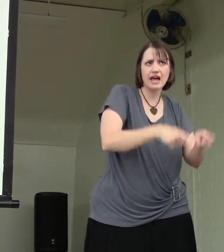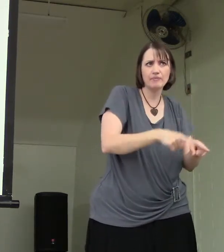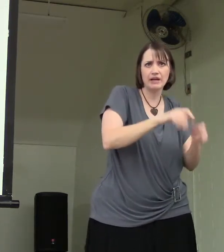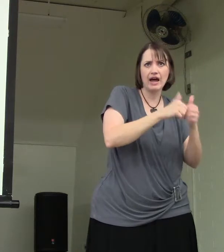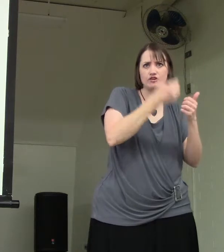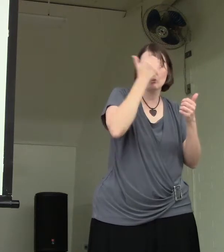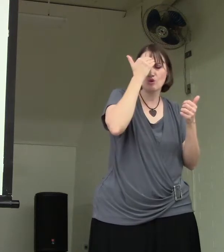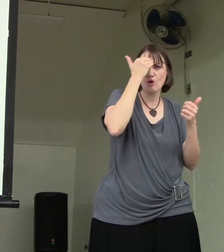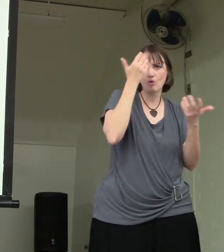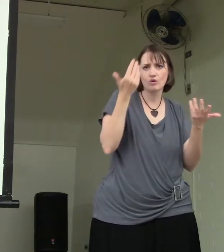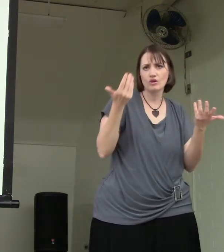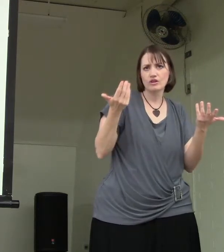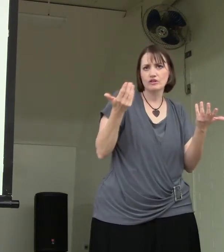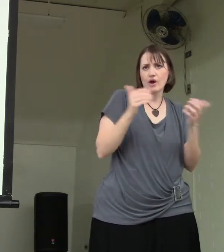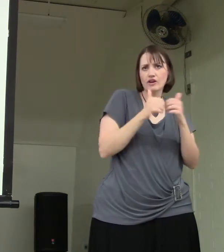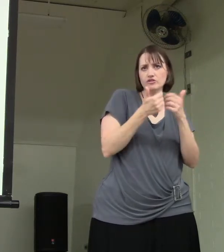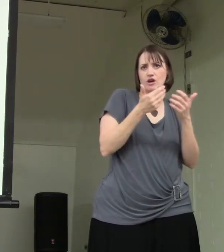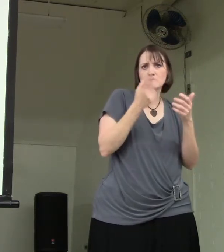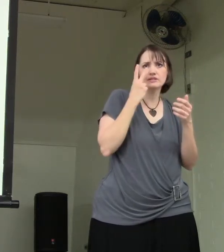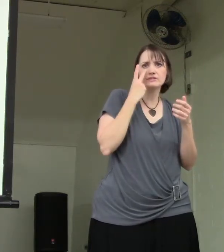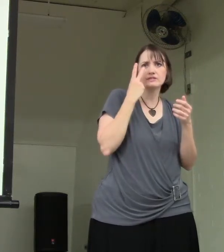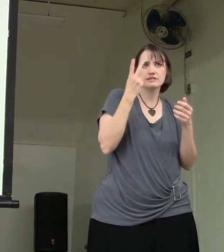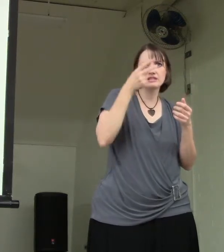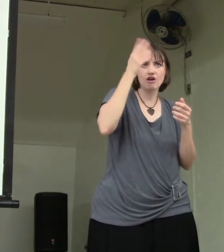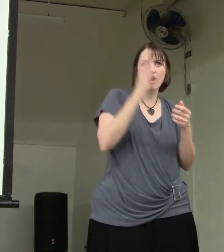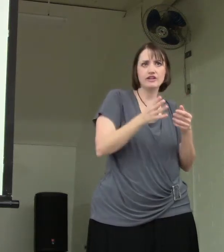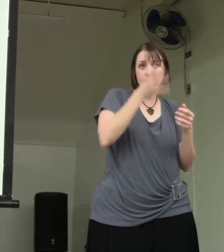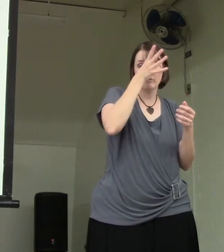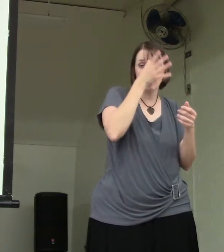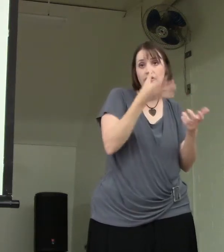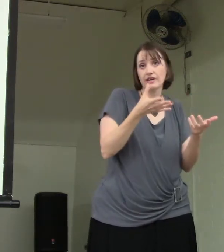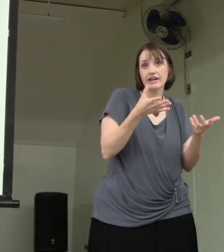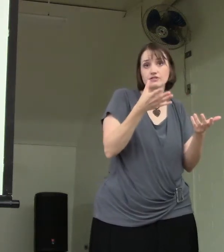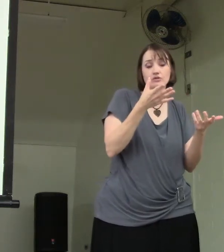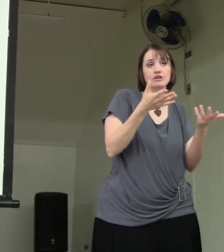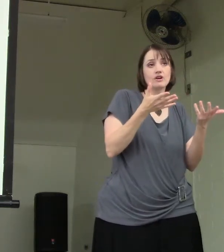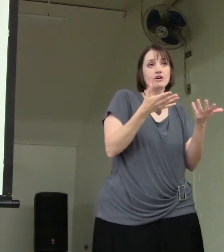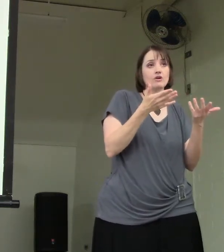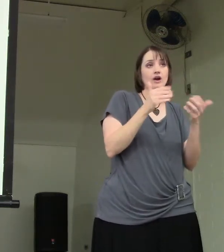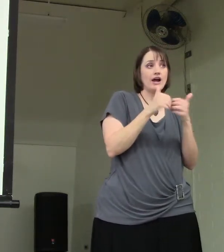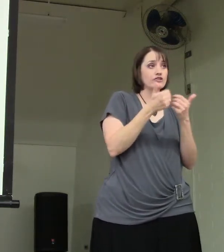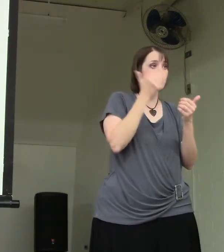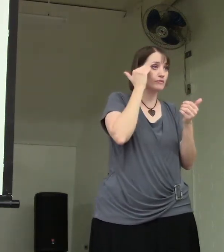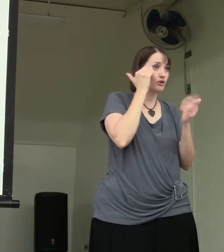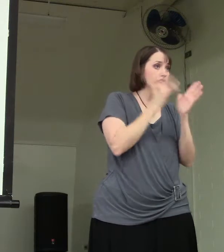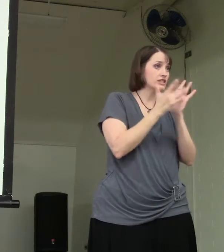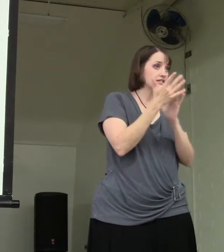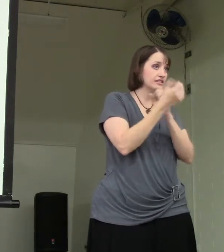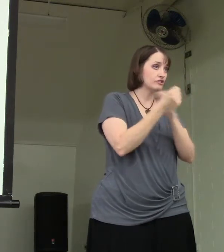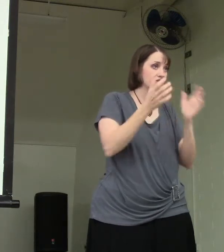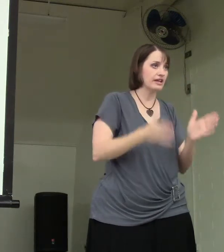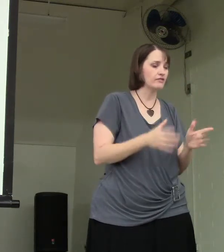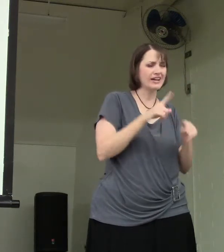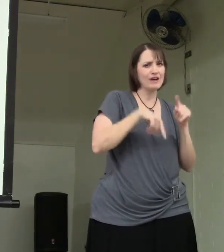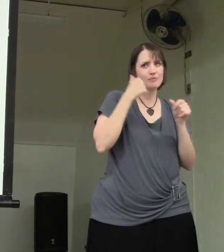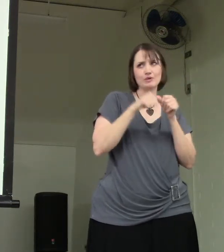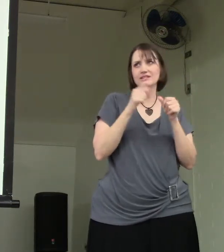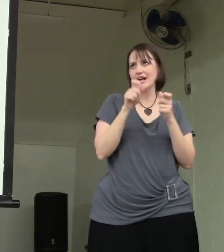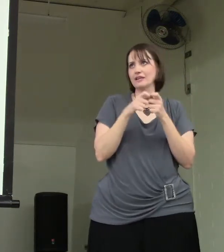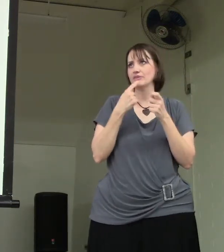happen? How did you know? How did you come to see God as your father, I guess? Or how did you come to know Jesus as your Savior? I can't remember exactly what